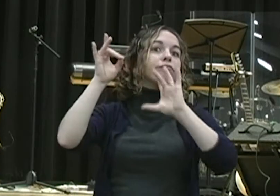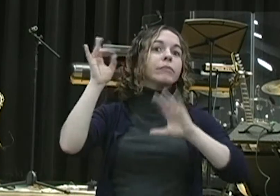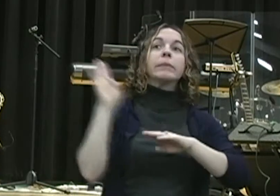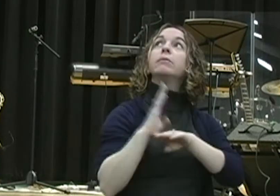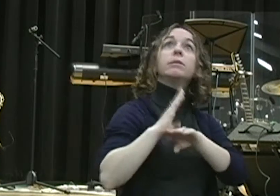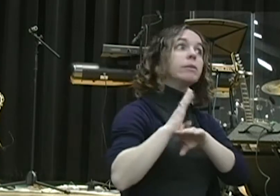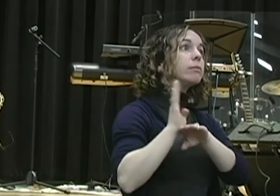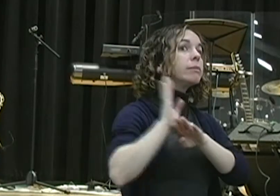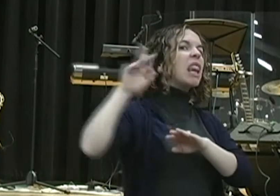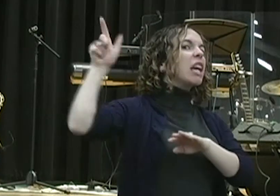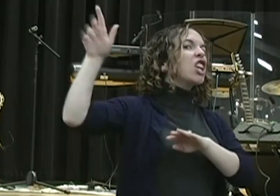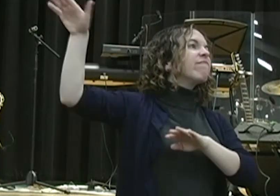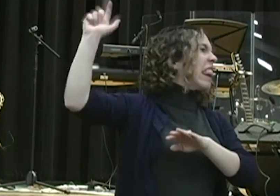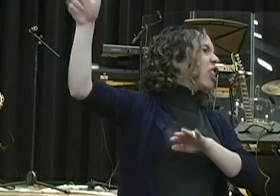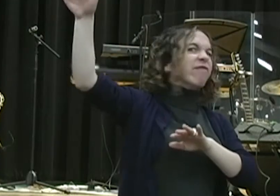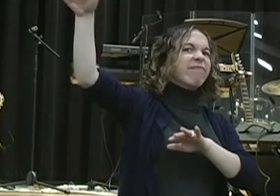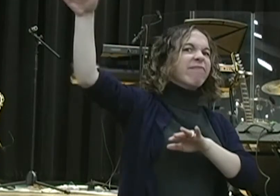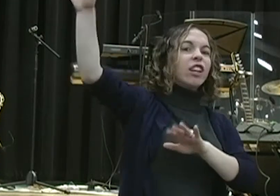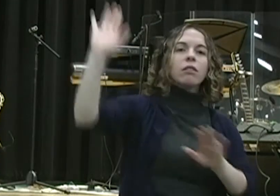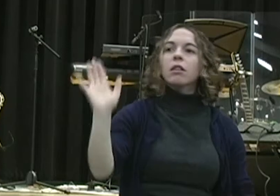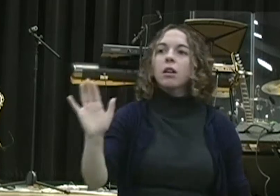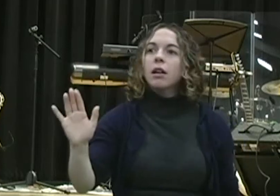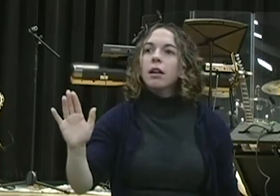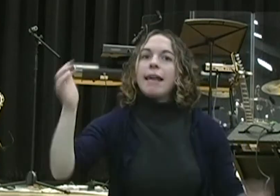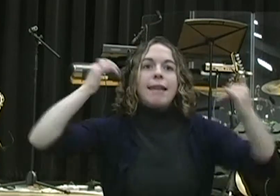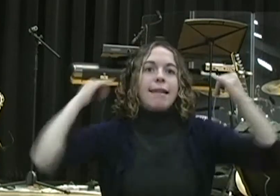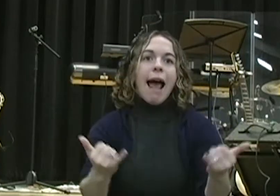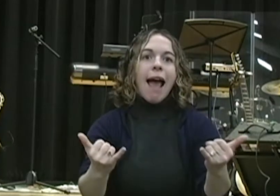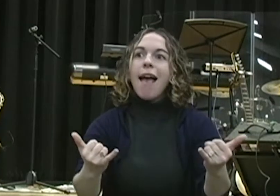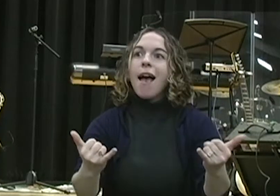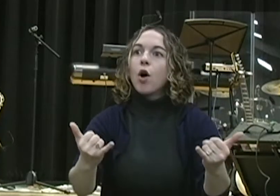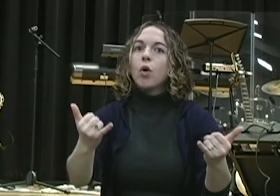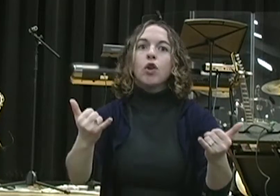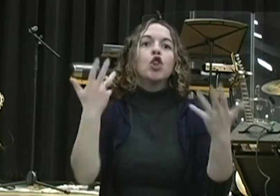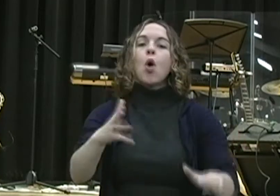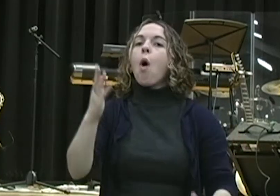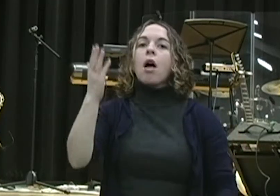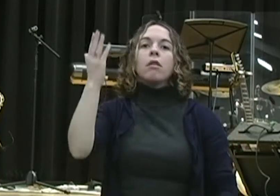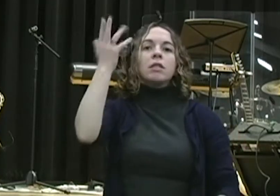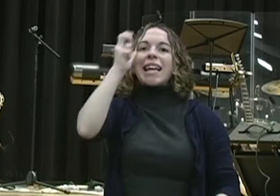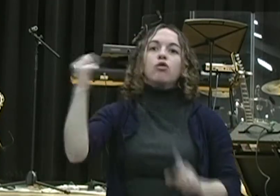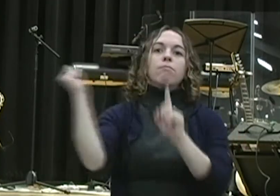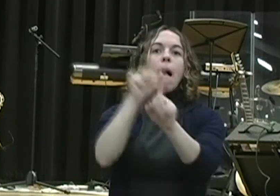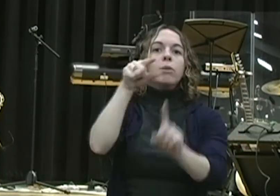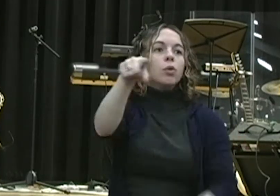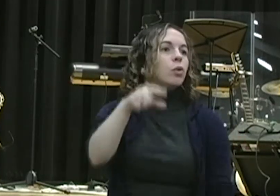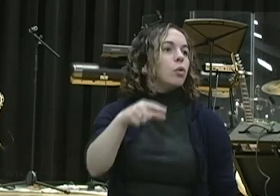God to whip out the veil, to open the veil so we can see our lives with honesty and truth. And Lord, is there a